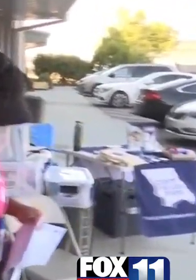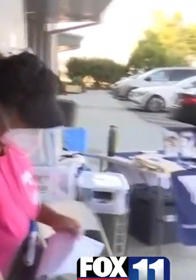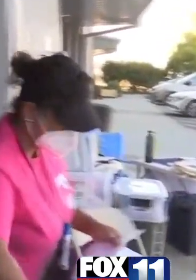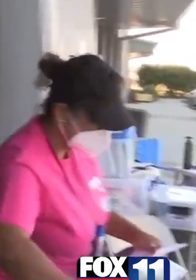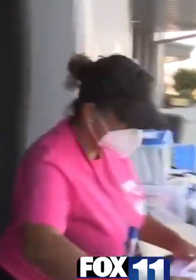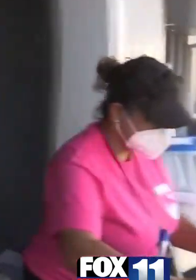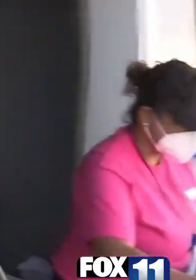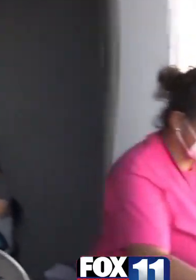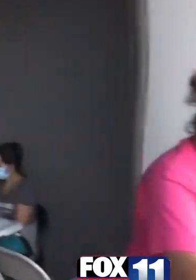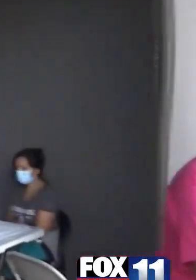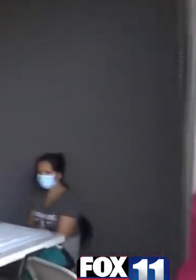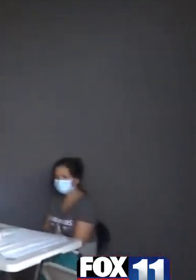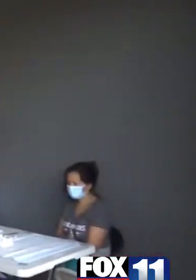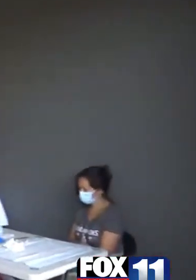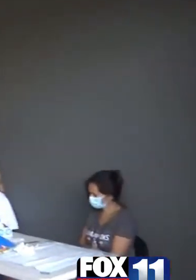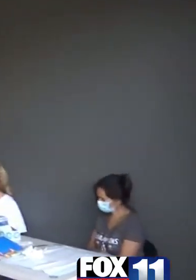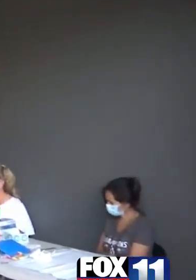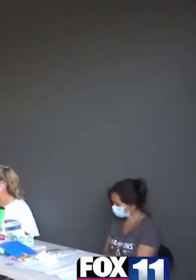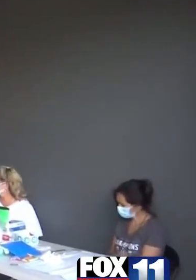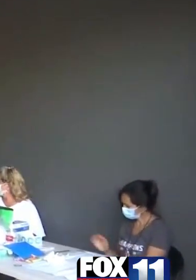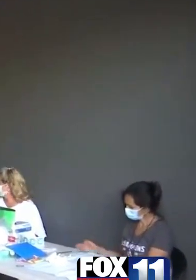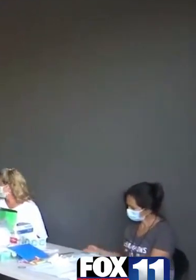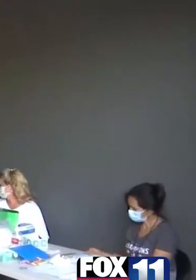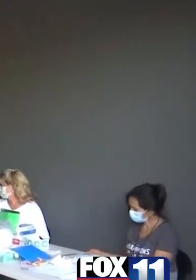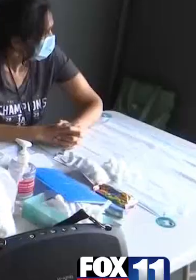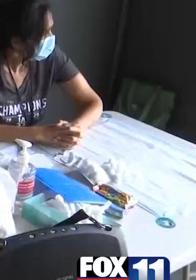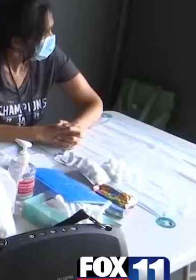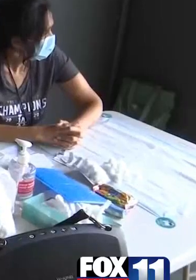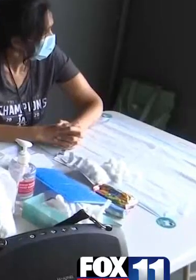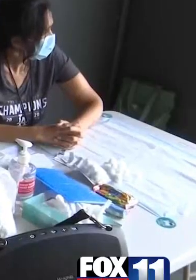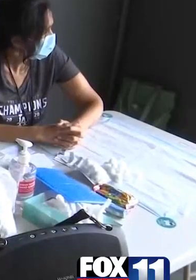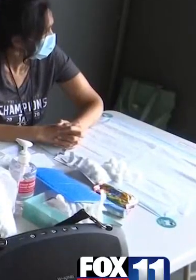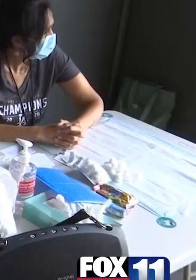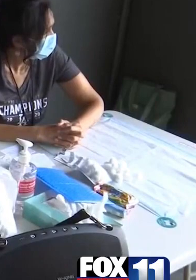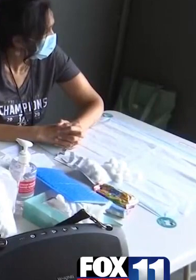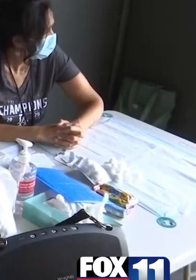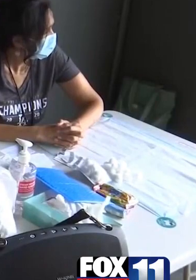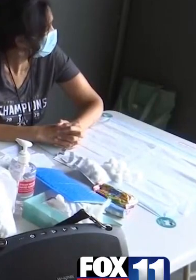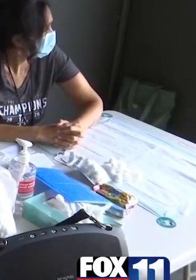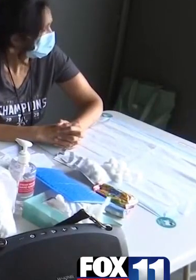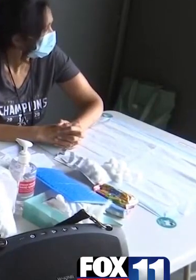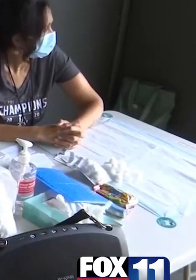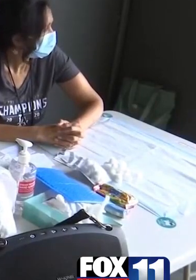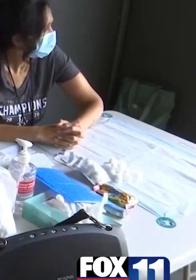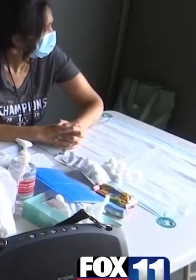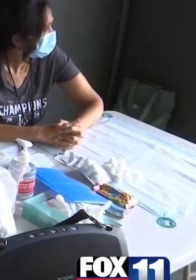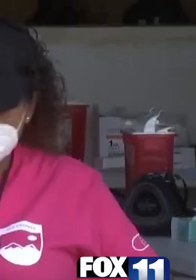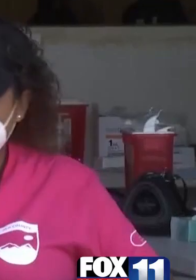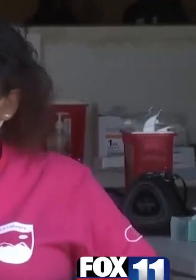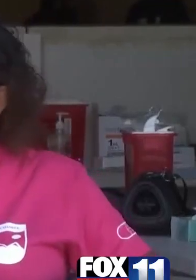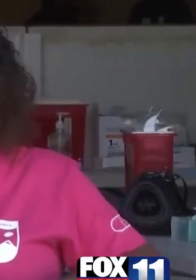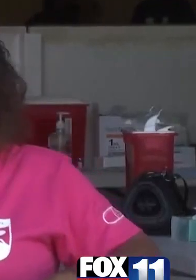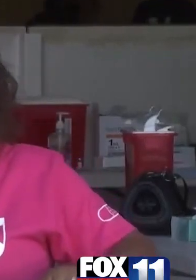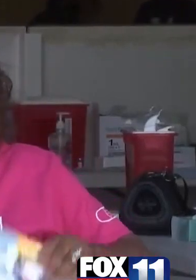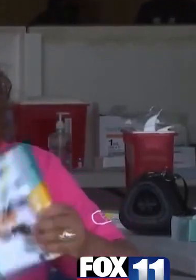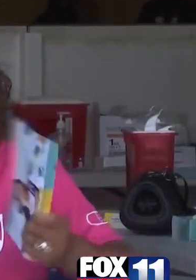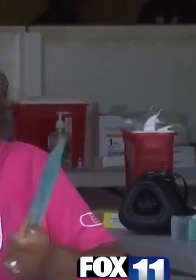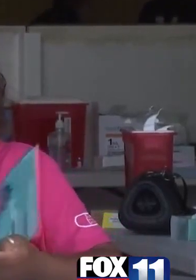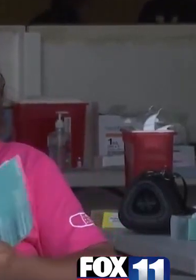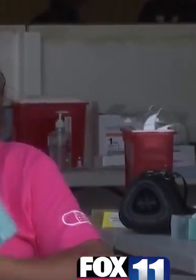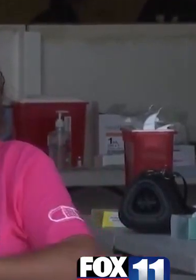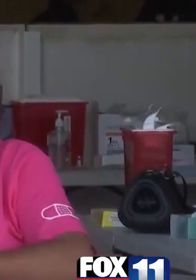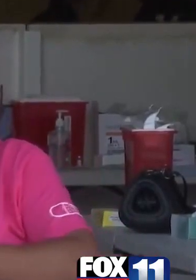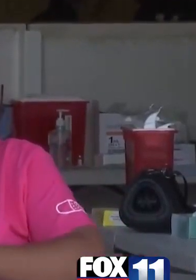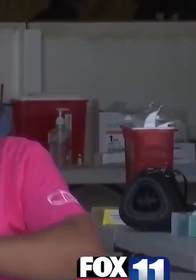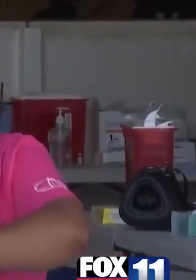say breakthrough cases among vaccinated people have increased but remain low. The order goes into effect one minute after